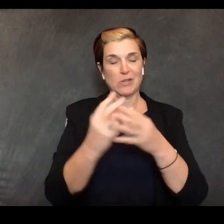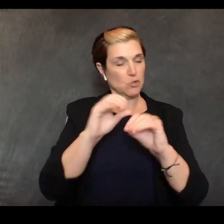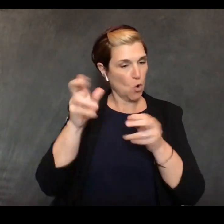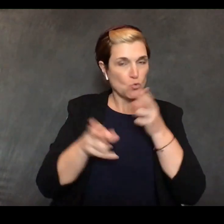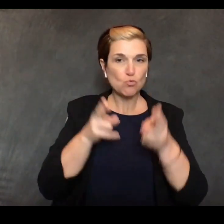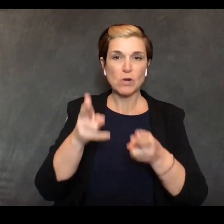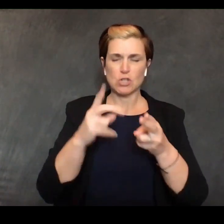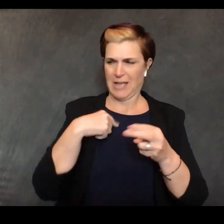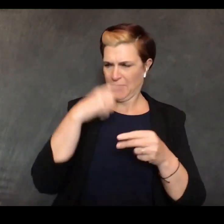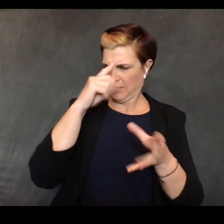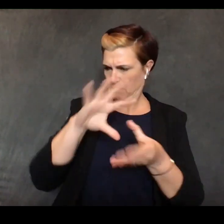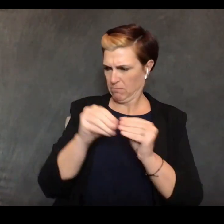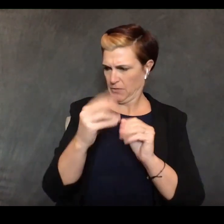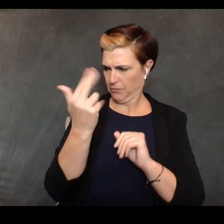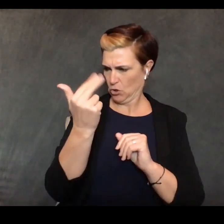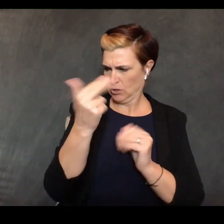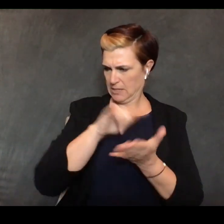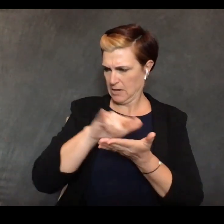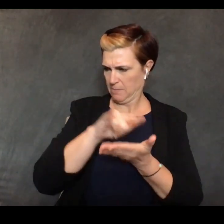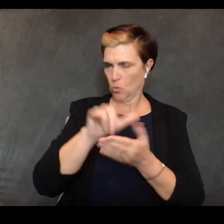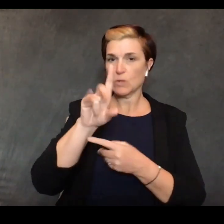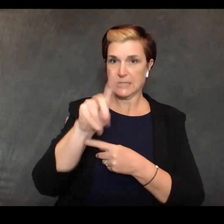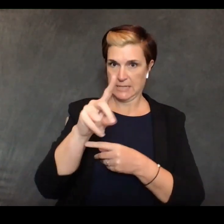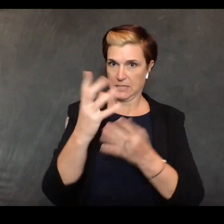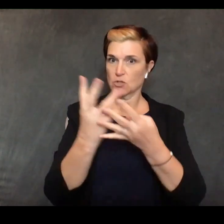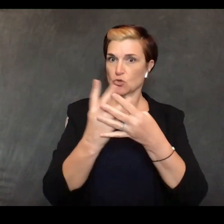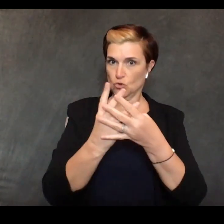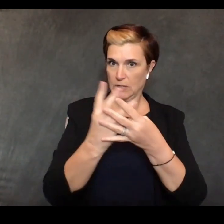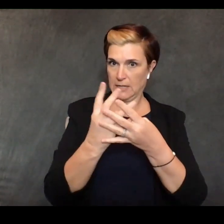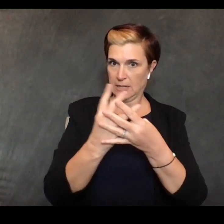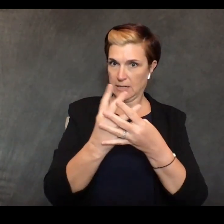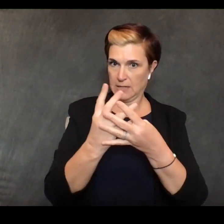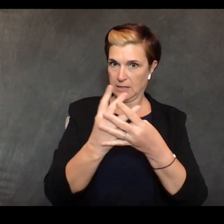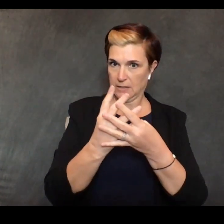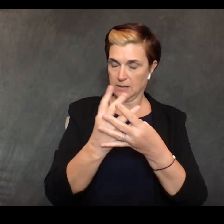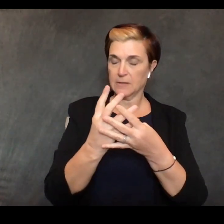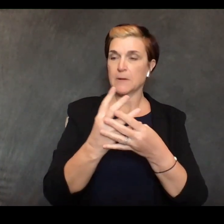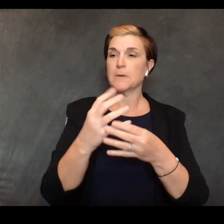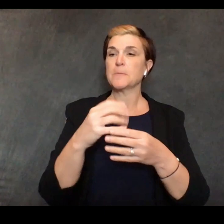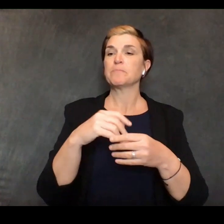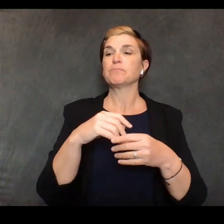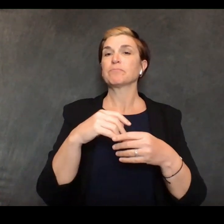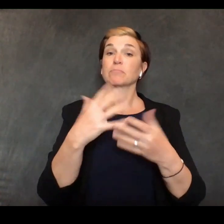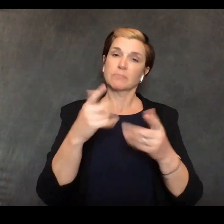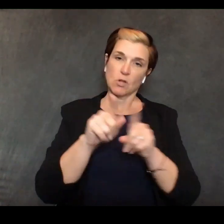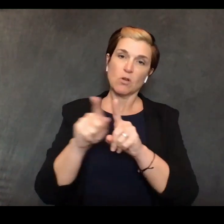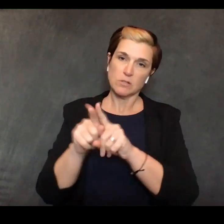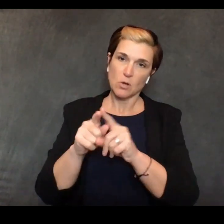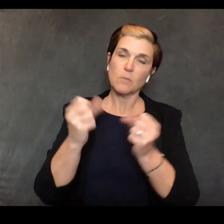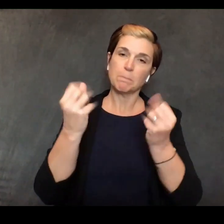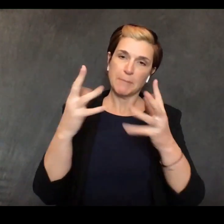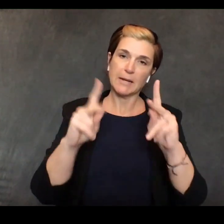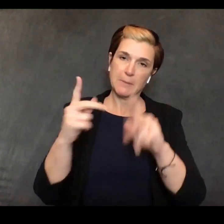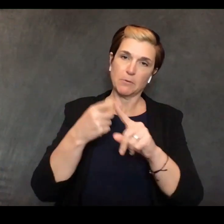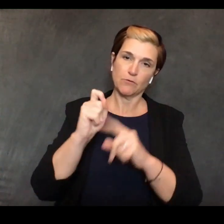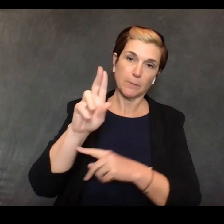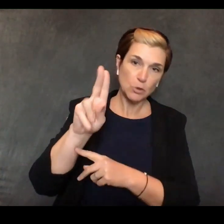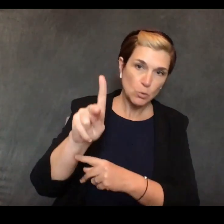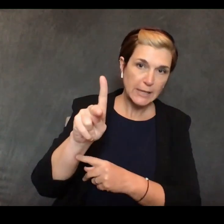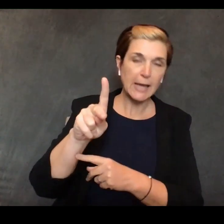was an incredible thing then they had a big surge also from uh... the uk and ireland and uh... that went very smoothly but they